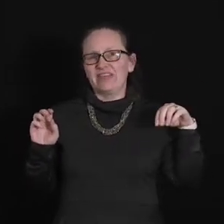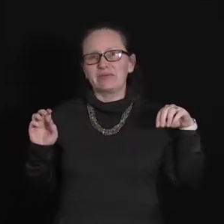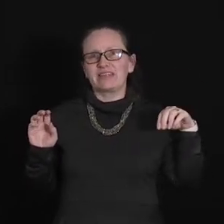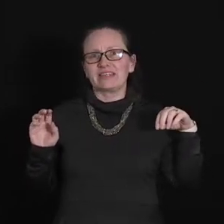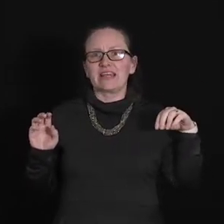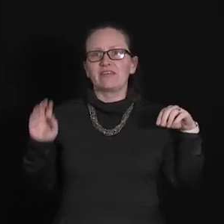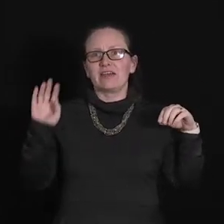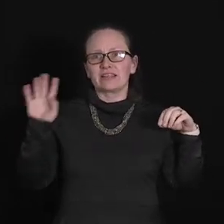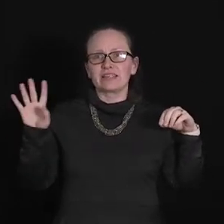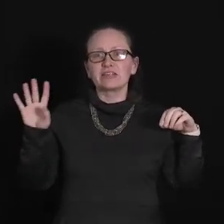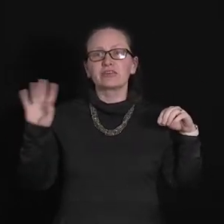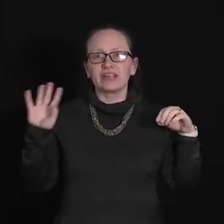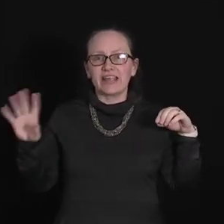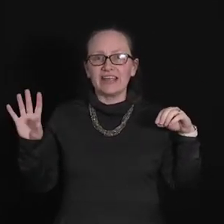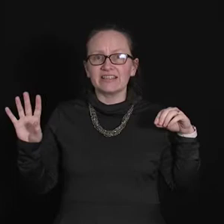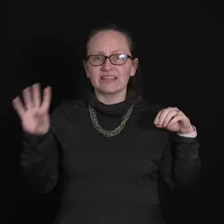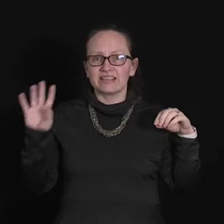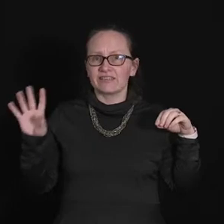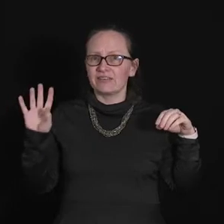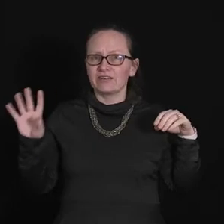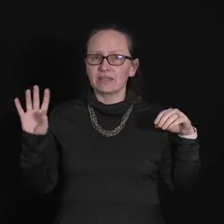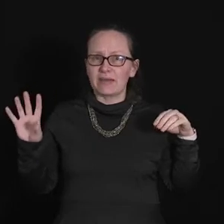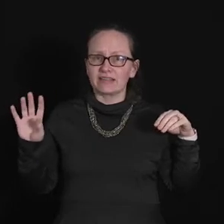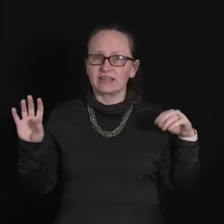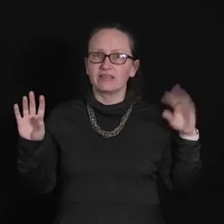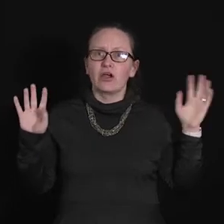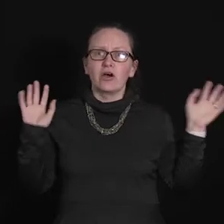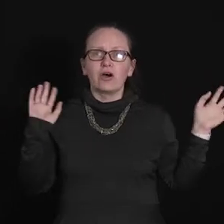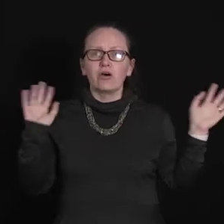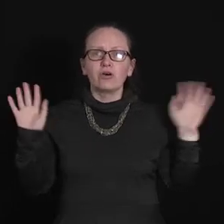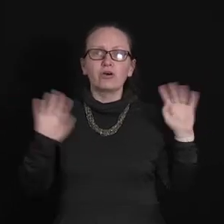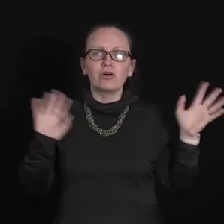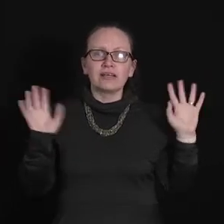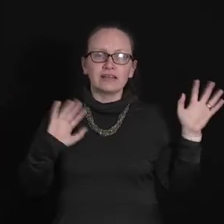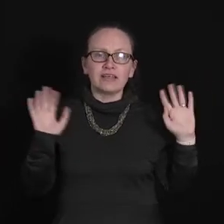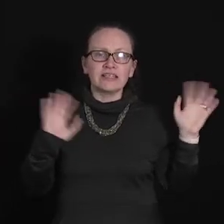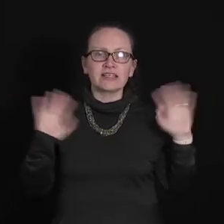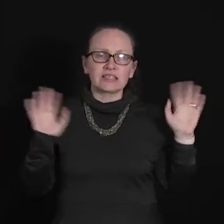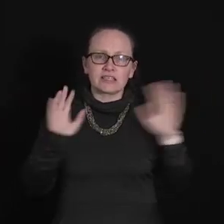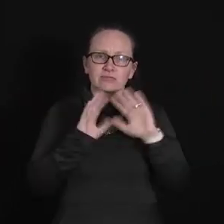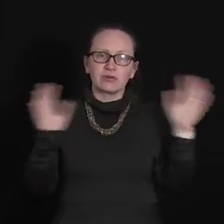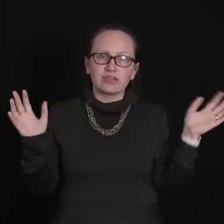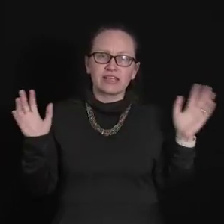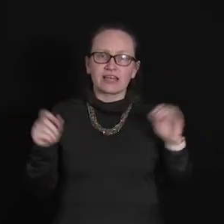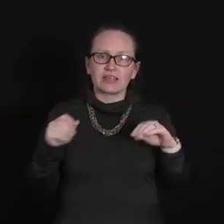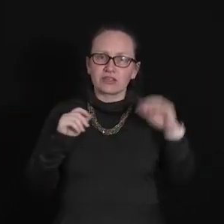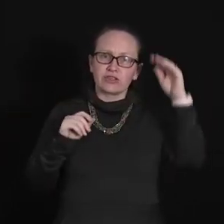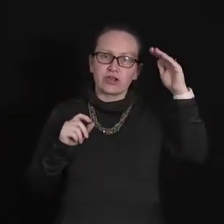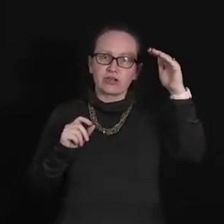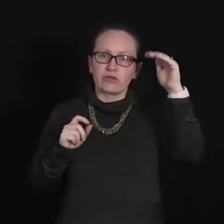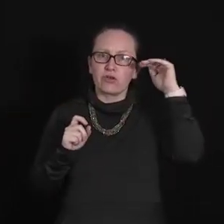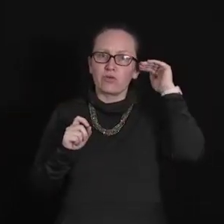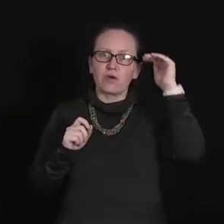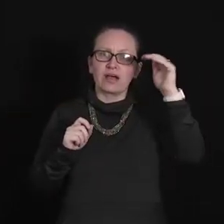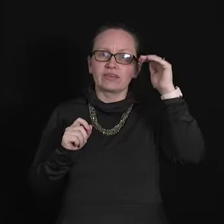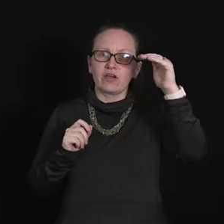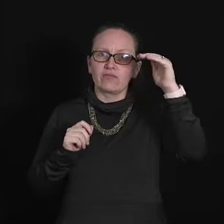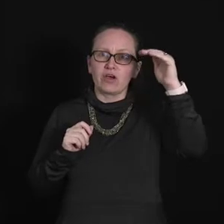with itself and still create an interference pattern or is its root set it's going to go through one of the